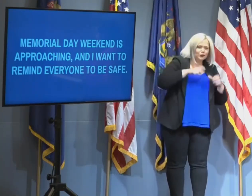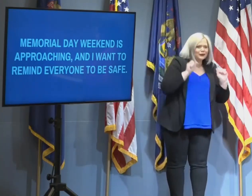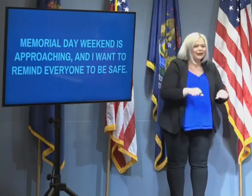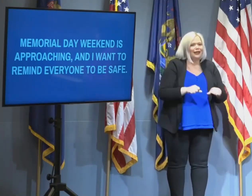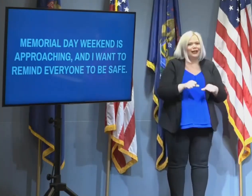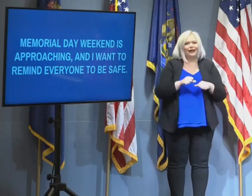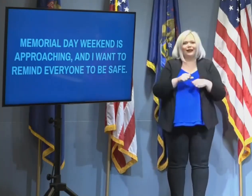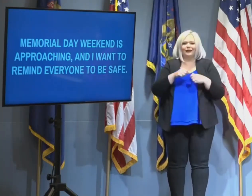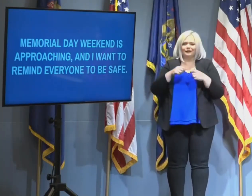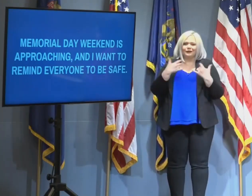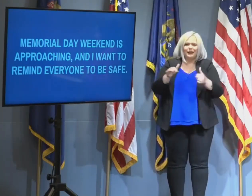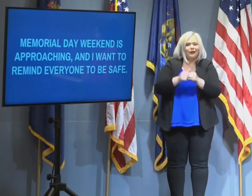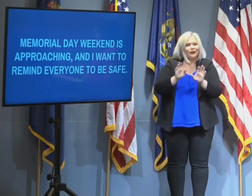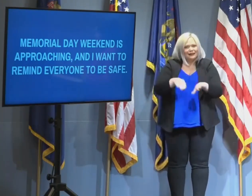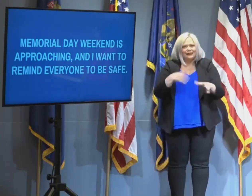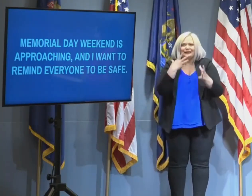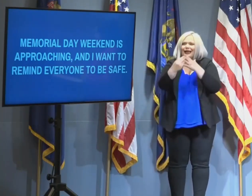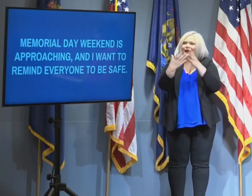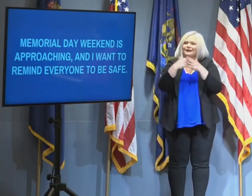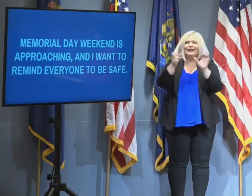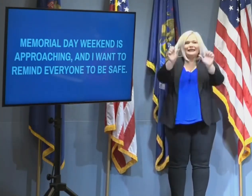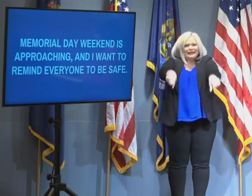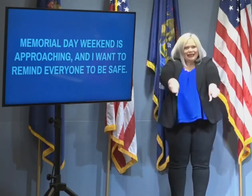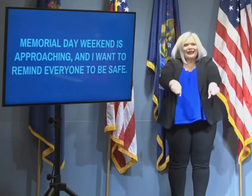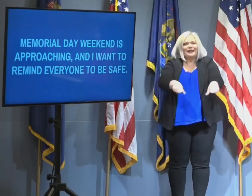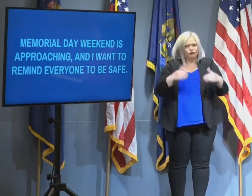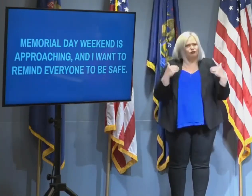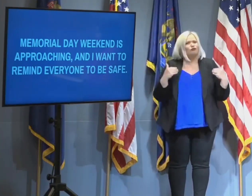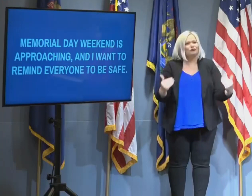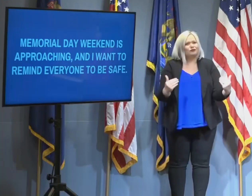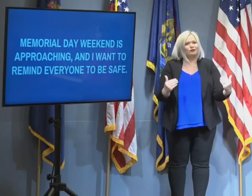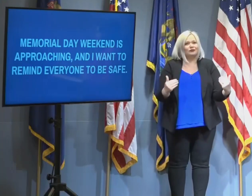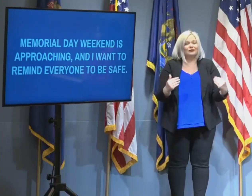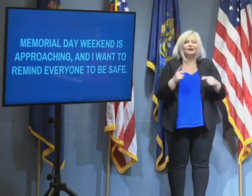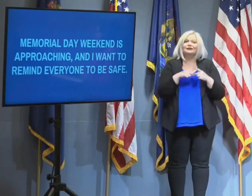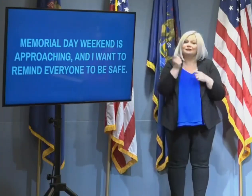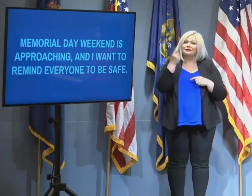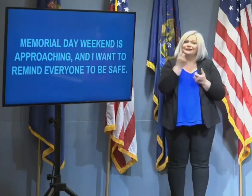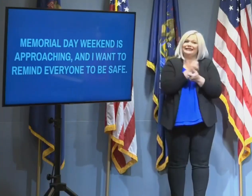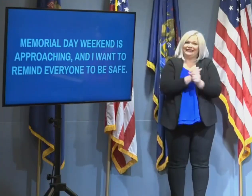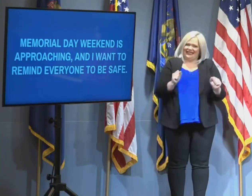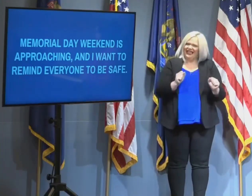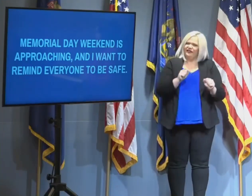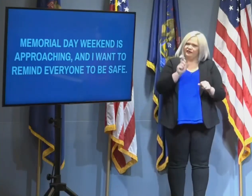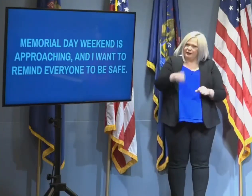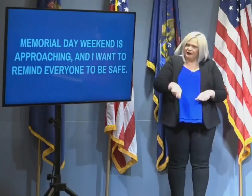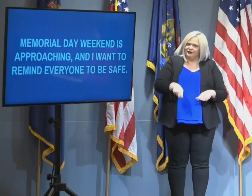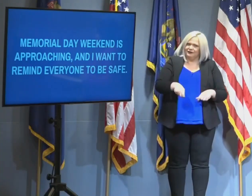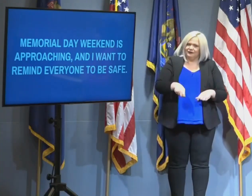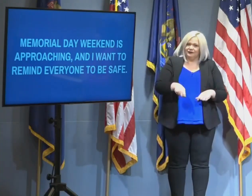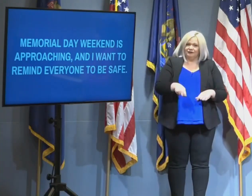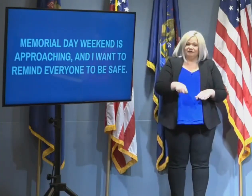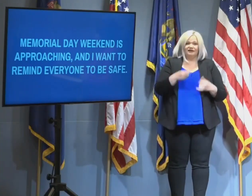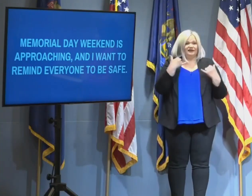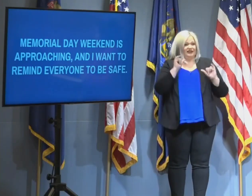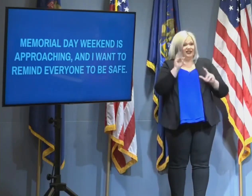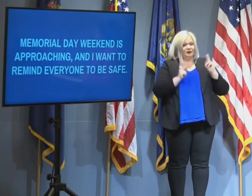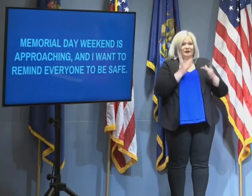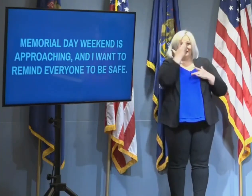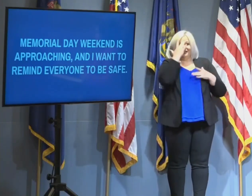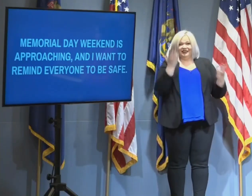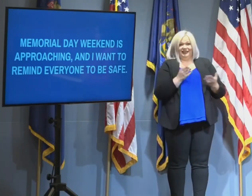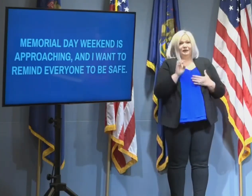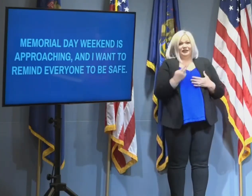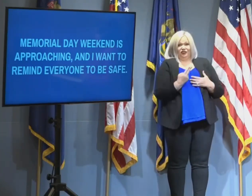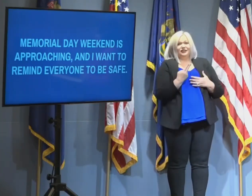with your children. But please remember to stay safe. This virus is still present in Michigan. So, when you're